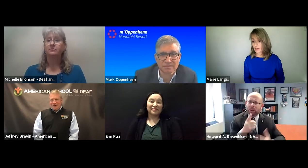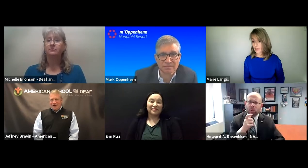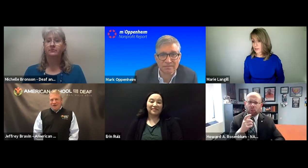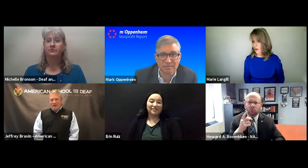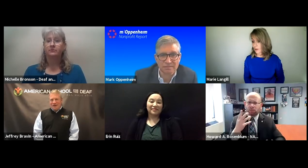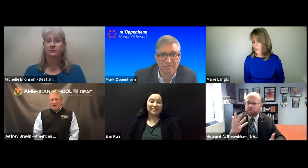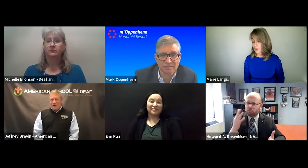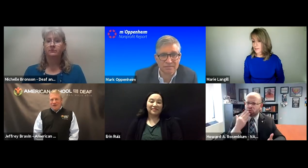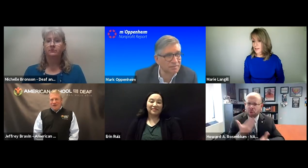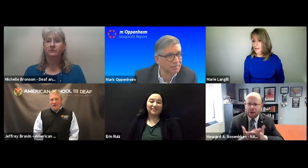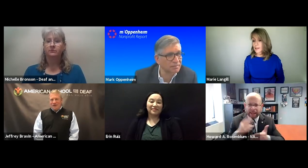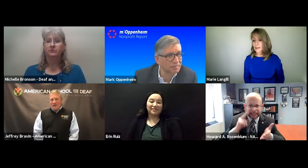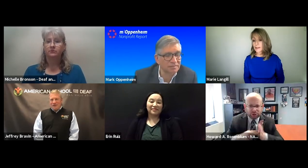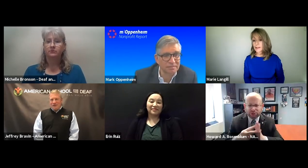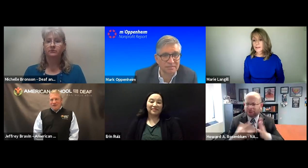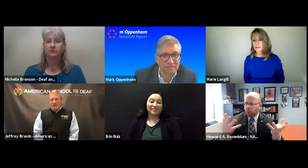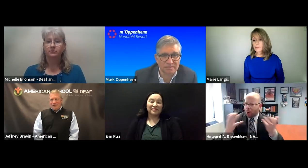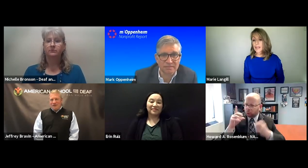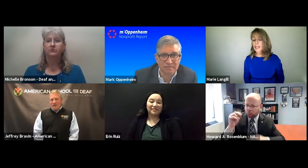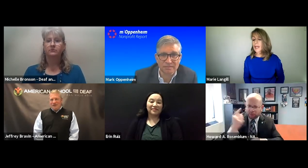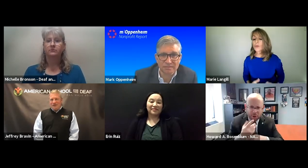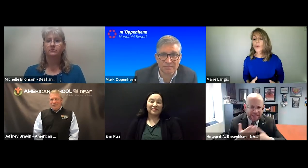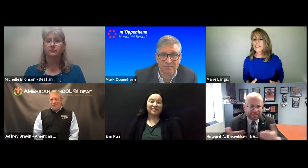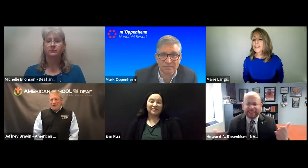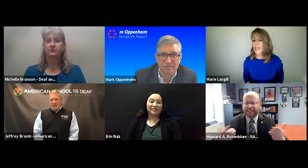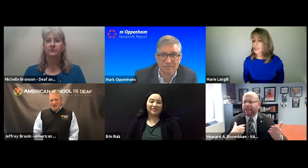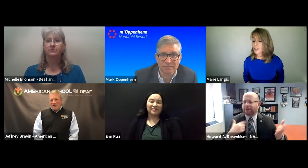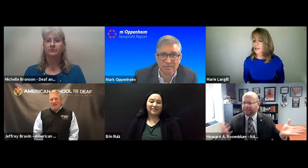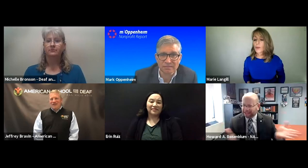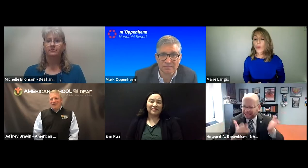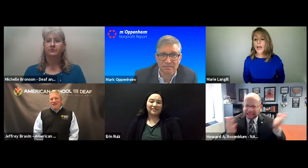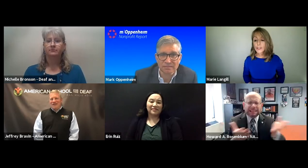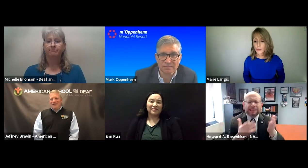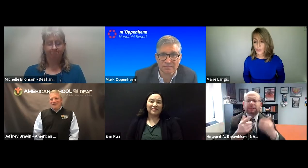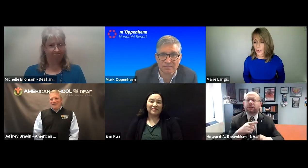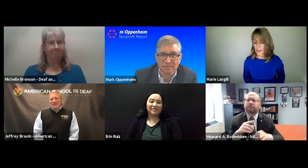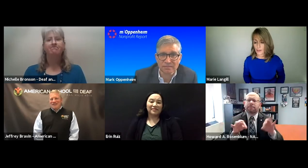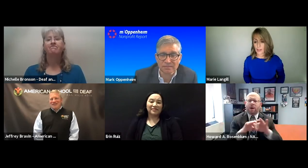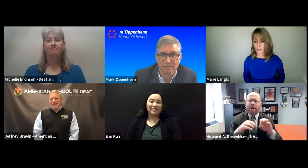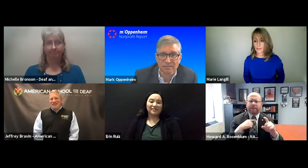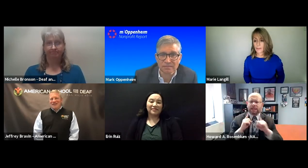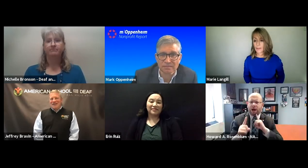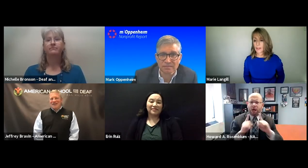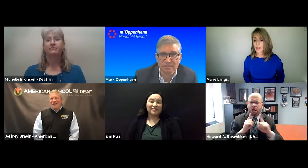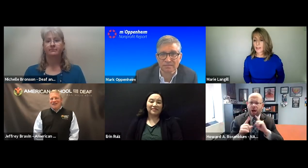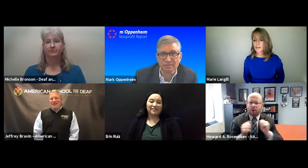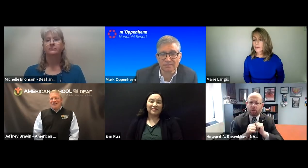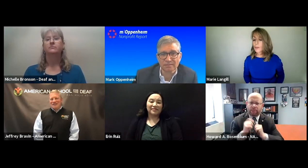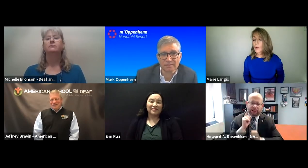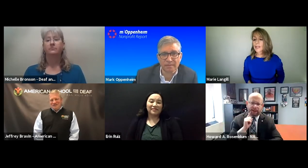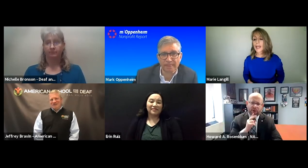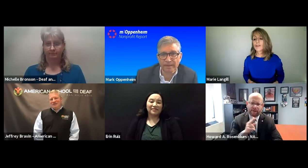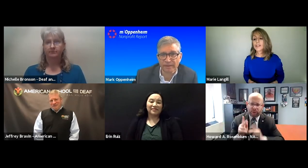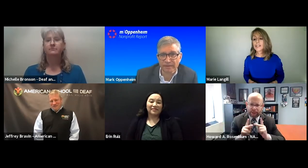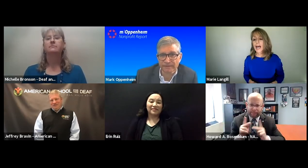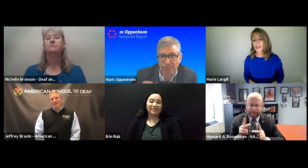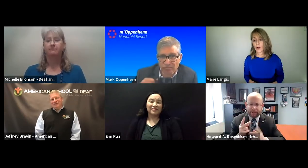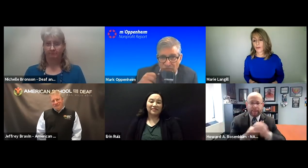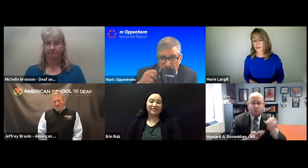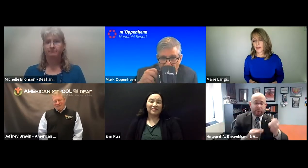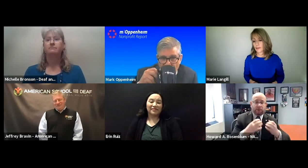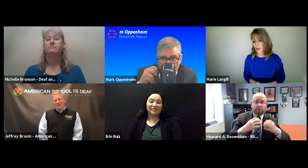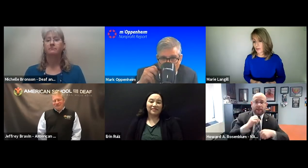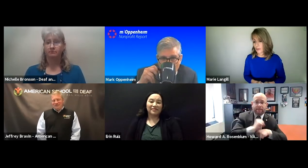I see it happen very often. There's many are well intentioned. They want to do the right thing. It's very important to have the